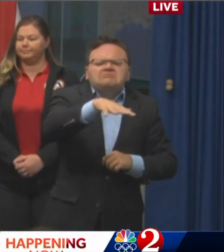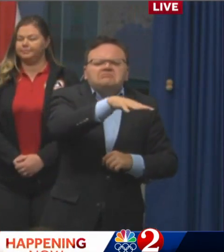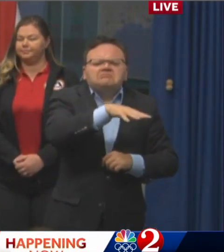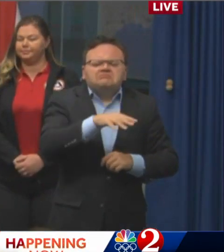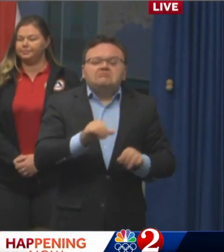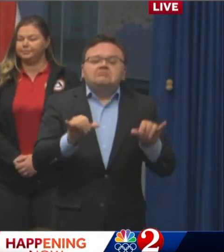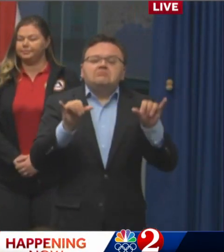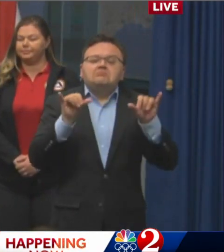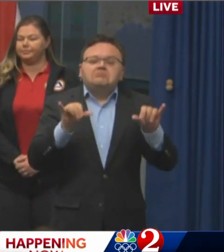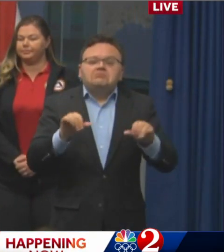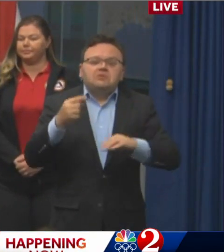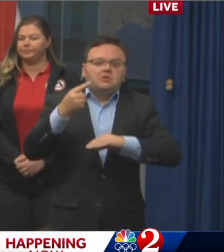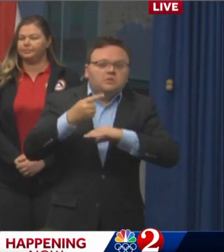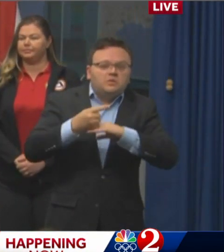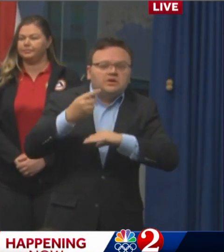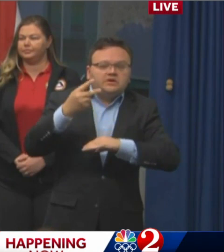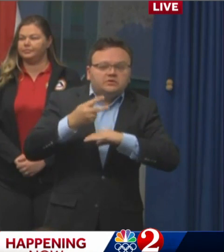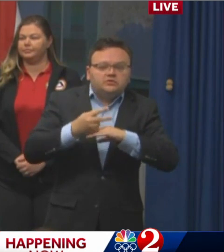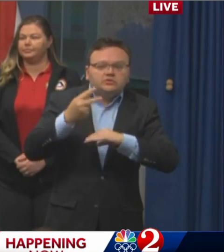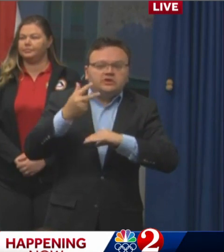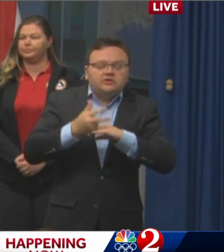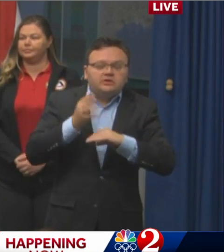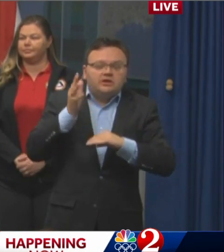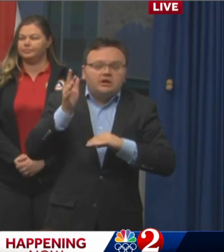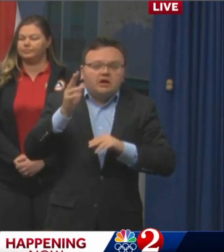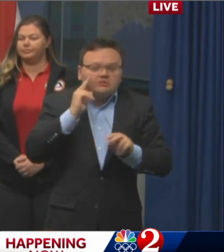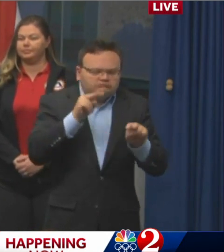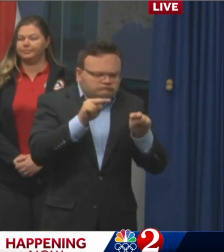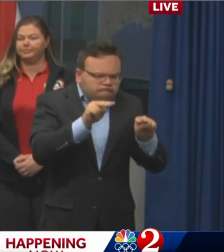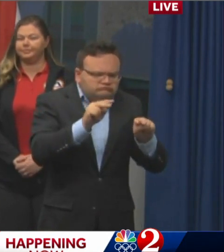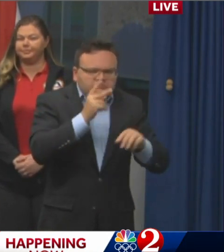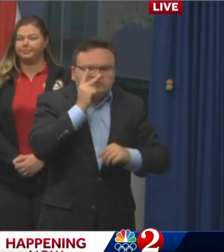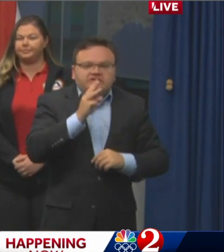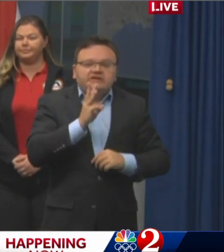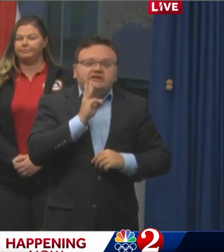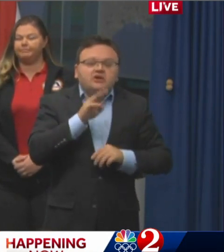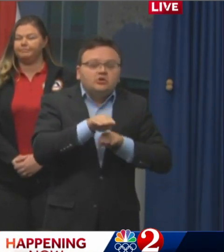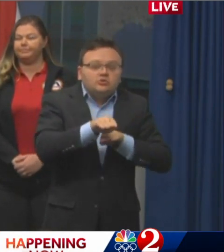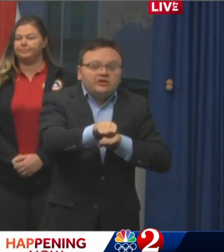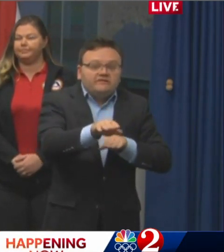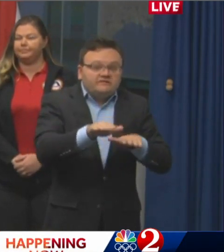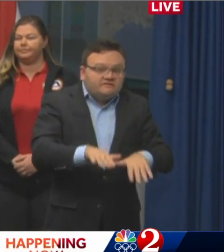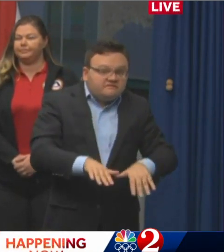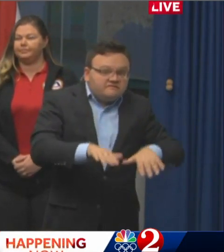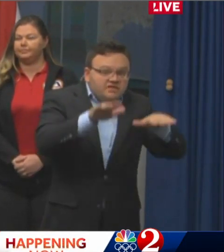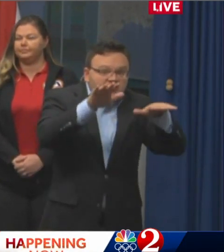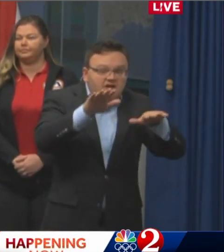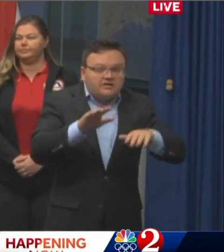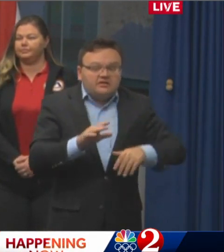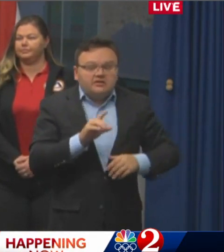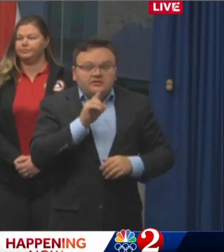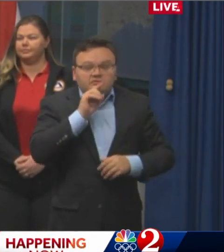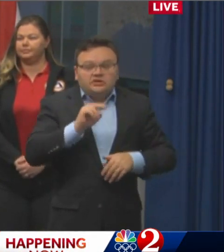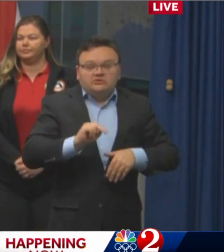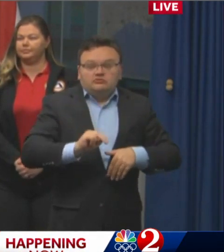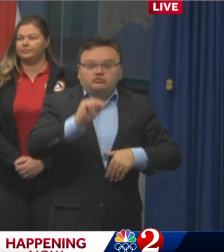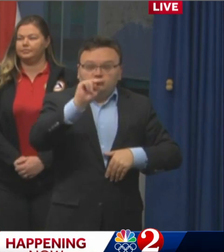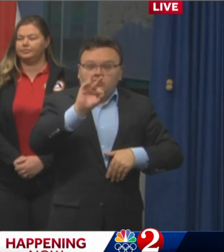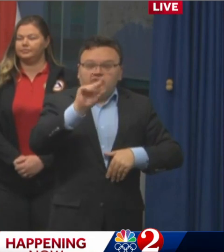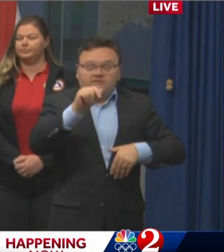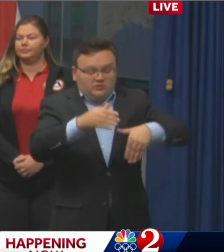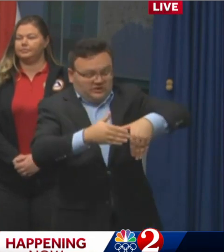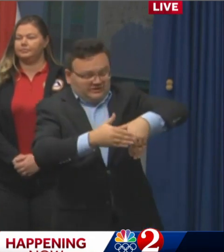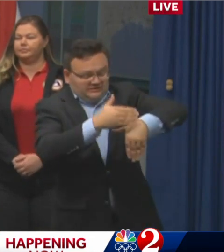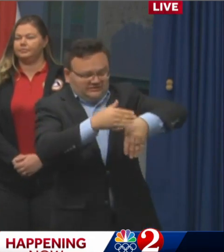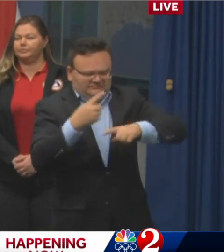few days how that affects the river levels and some of the the for flooding. Northern Florida has been very saturated over